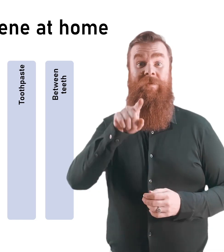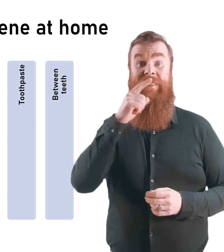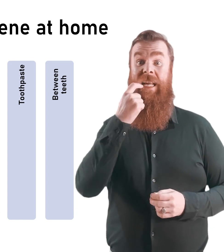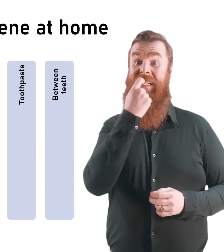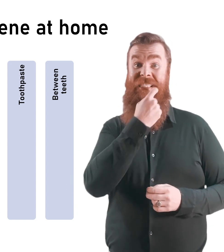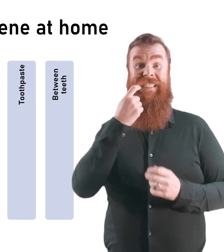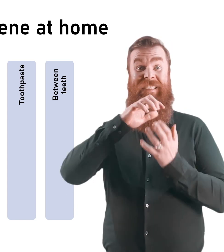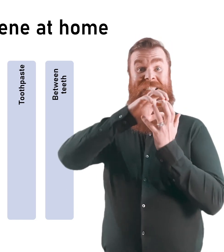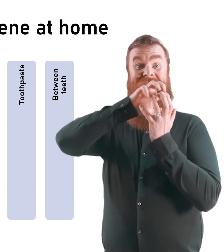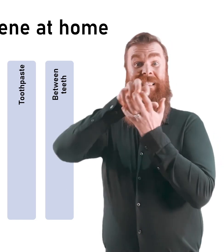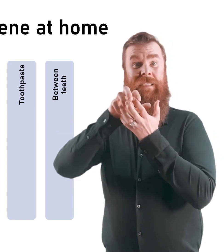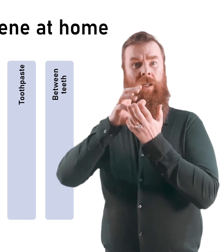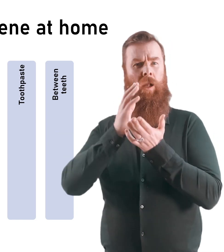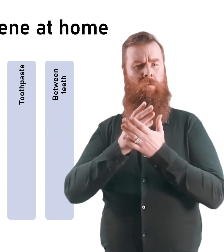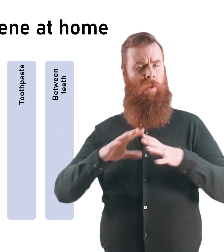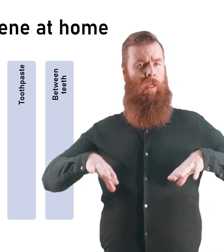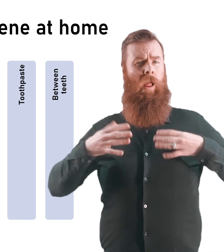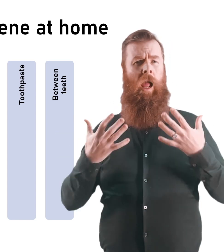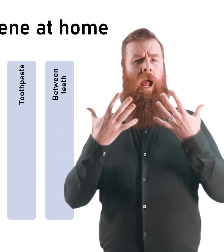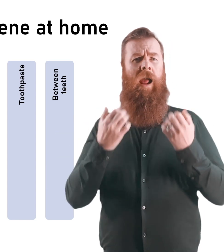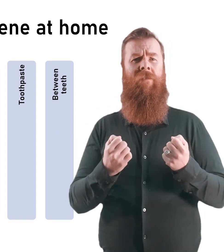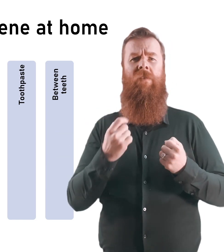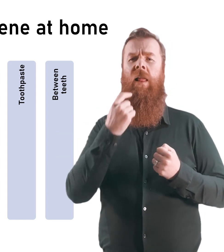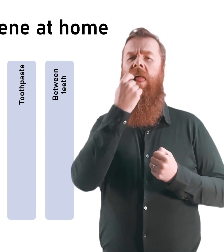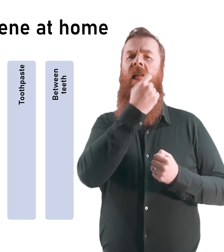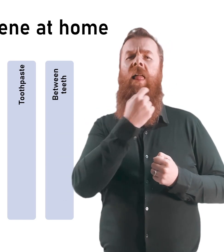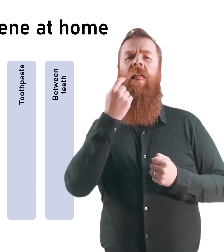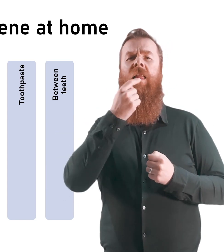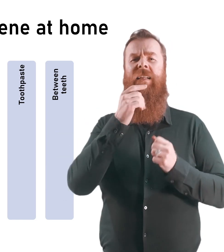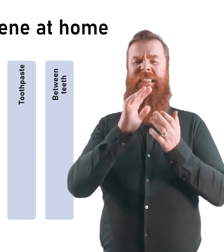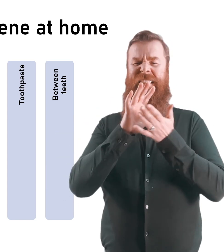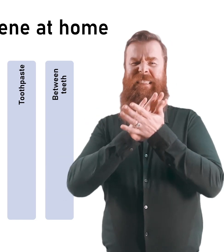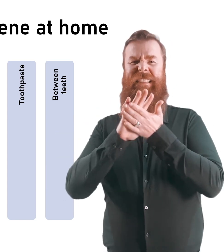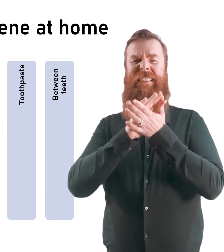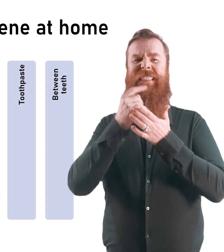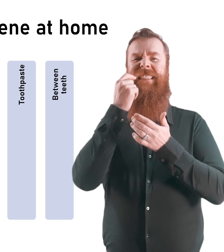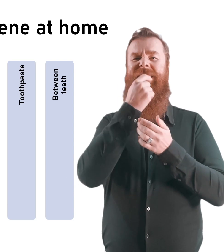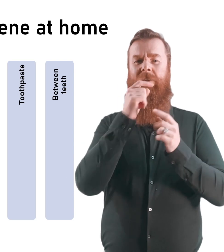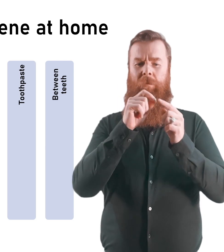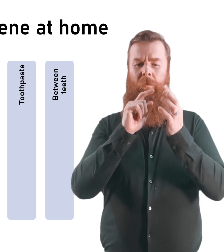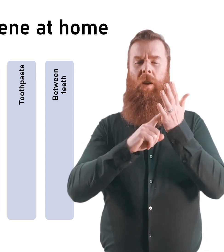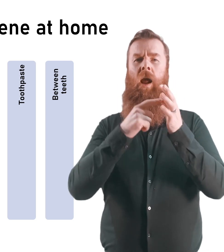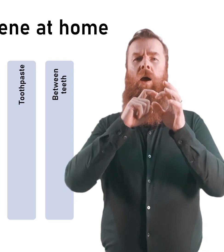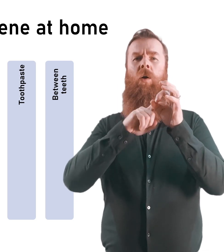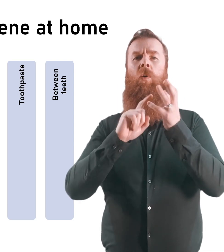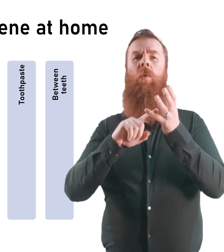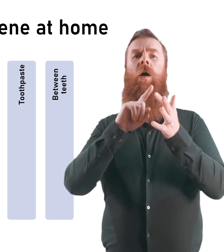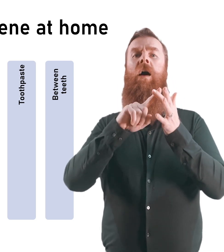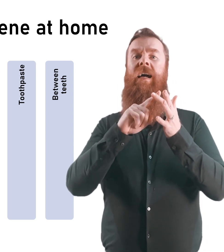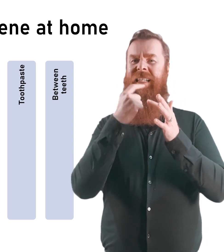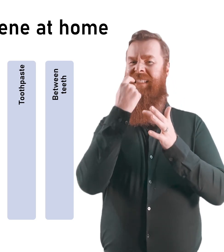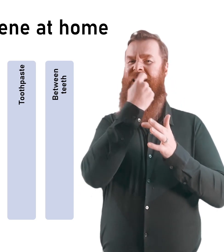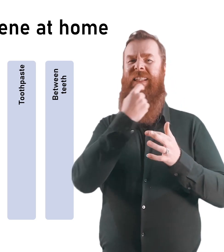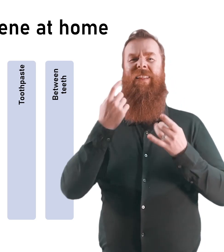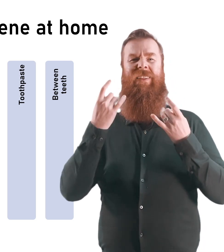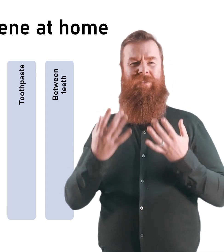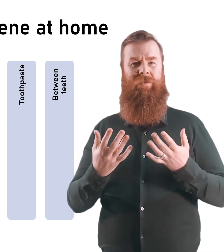Bacteria in the mouth form a sticky film on the teeth called plaque. Brushing your teeth twice a day